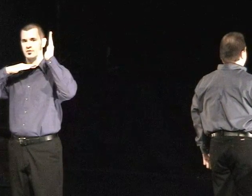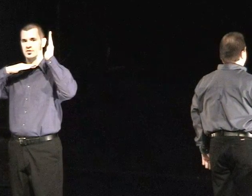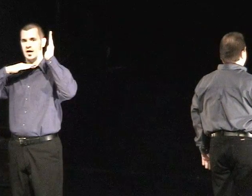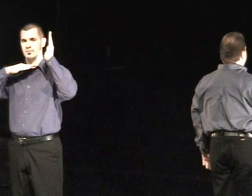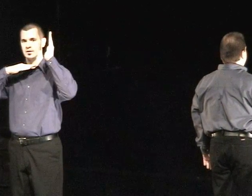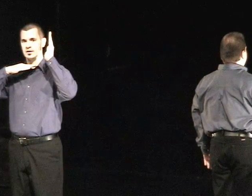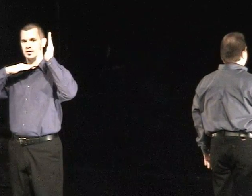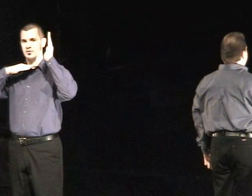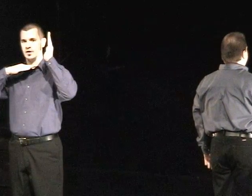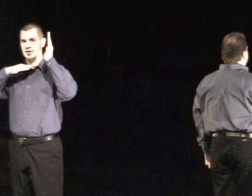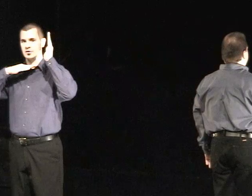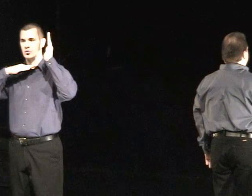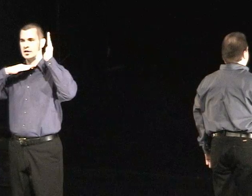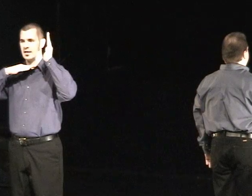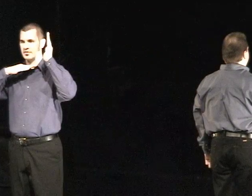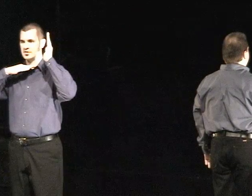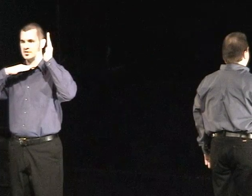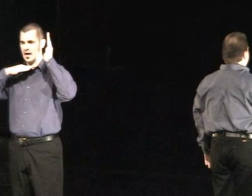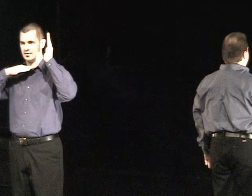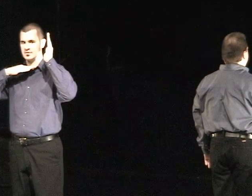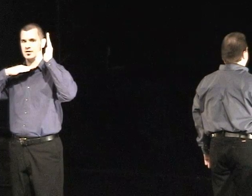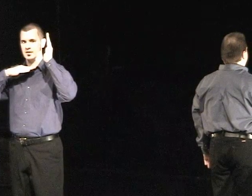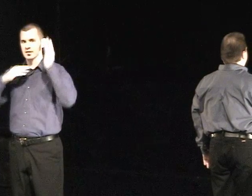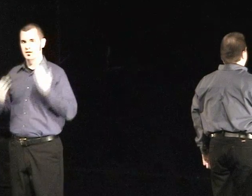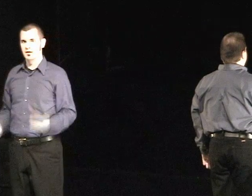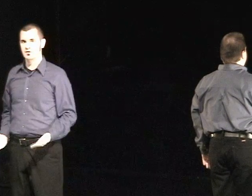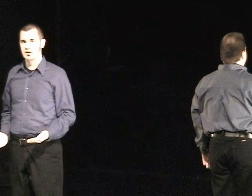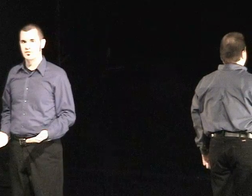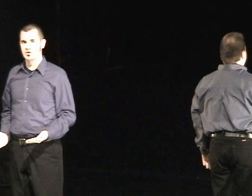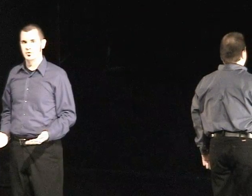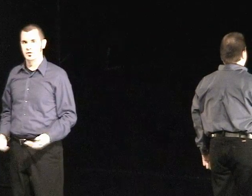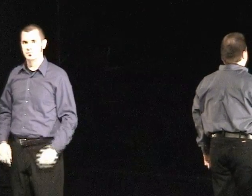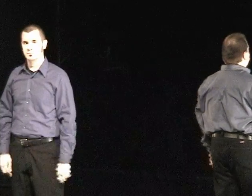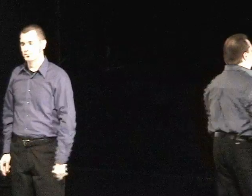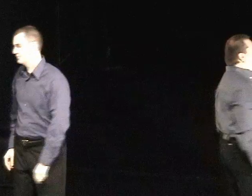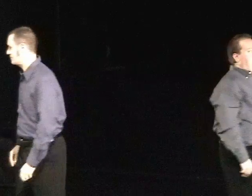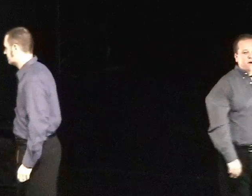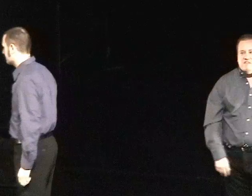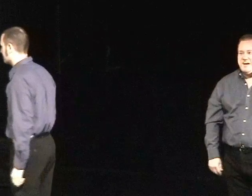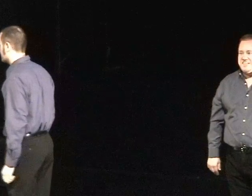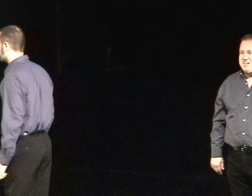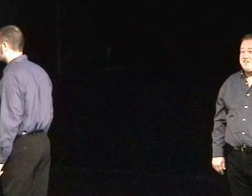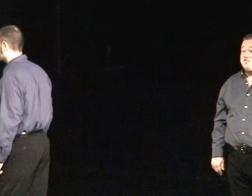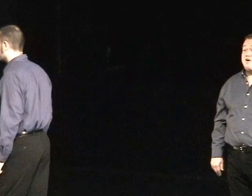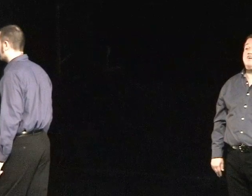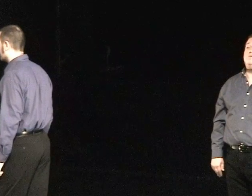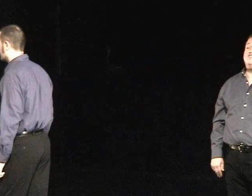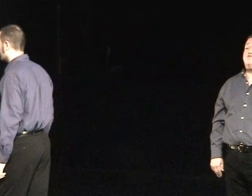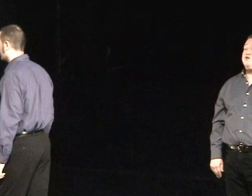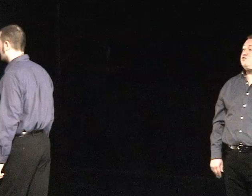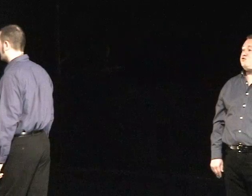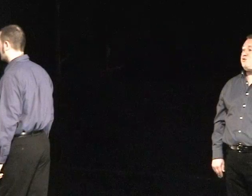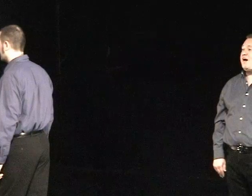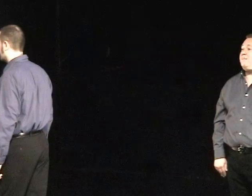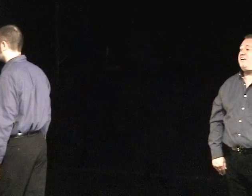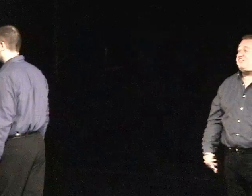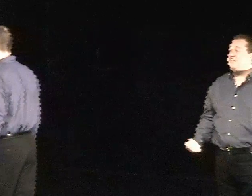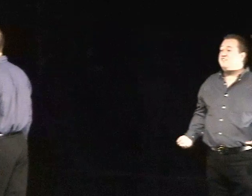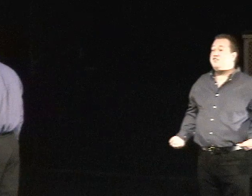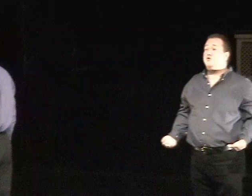first time, reflecting the newly elevated status of the individual. The idea of constructing a piece of furniture to accommodate the individual